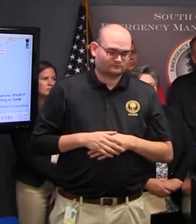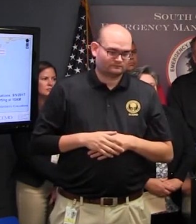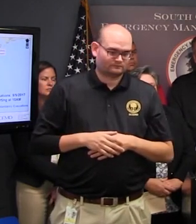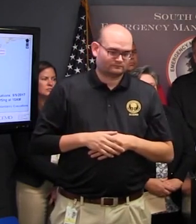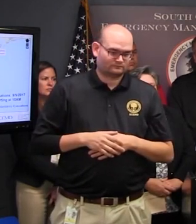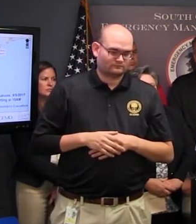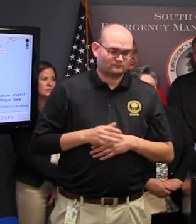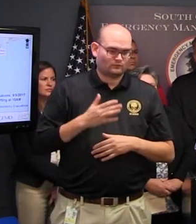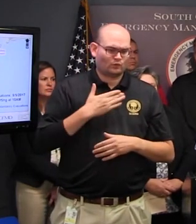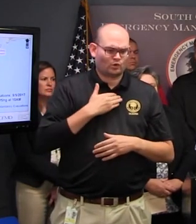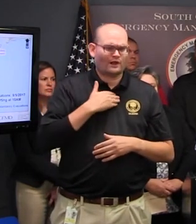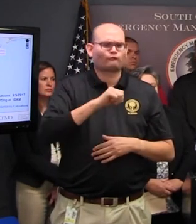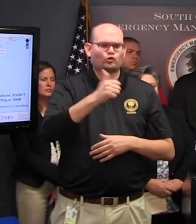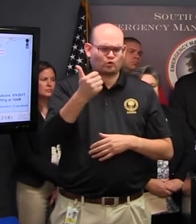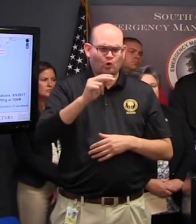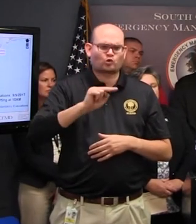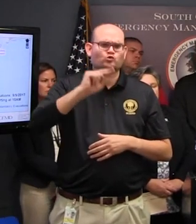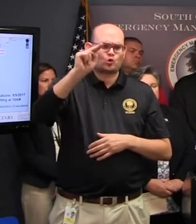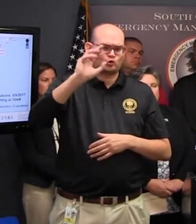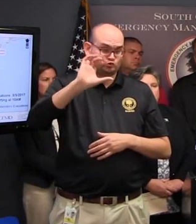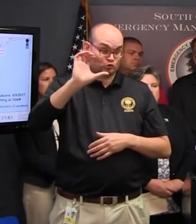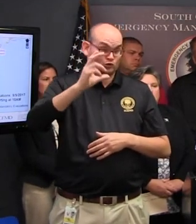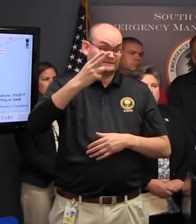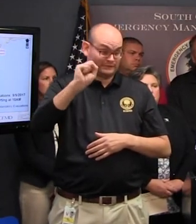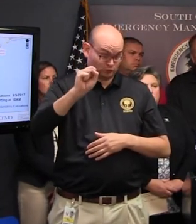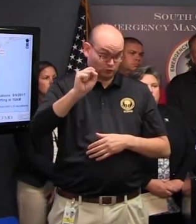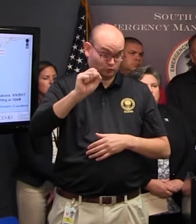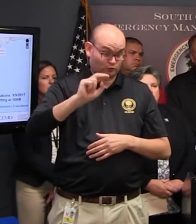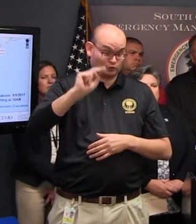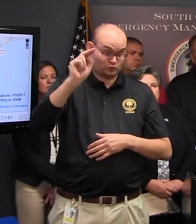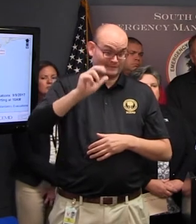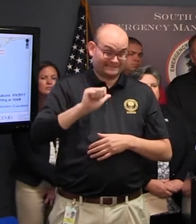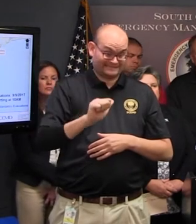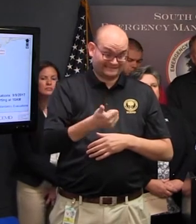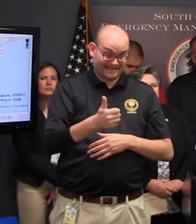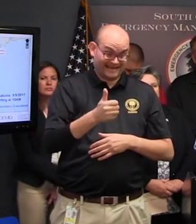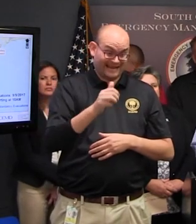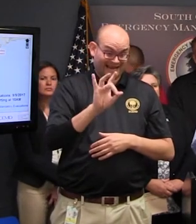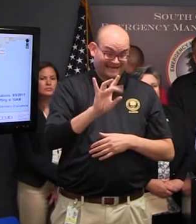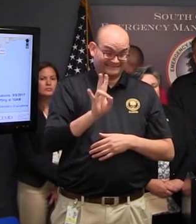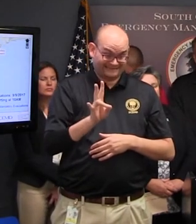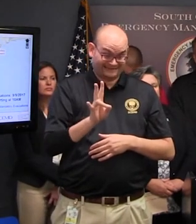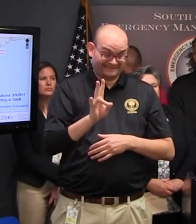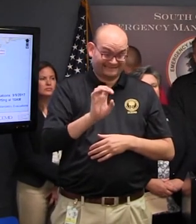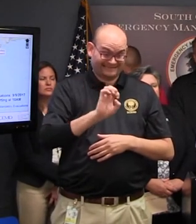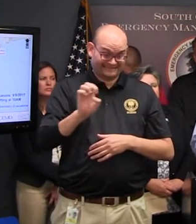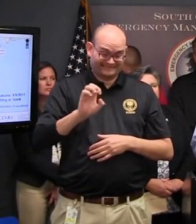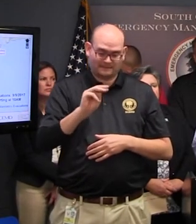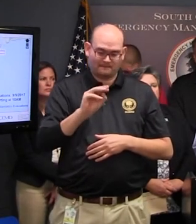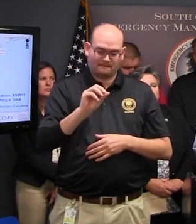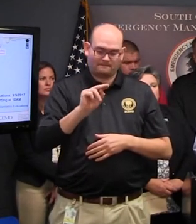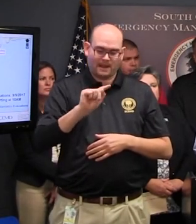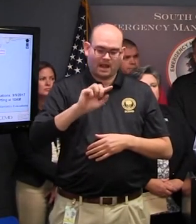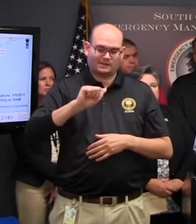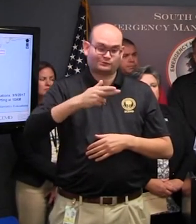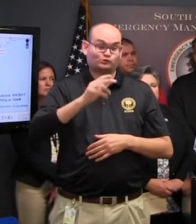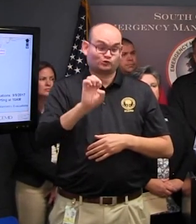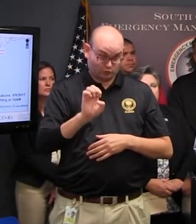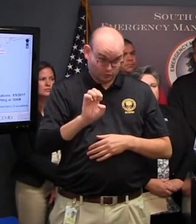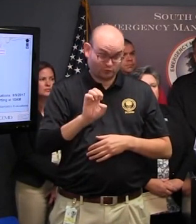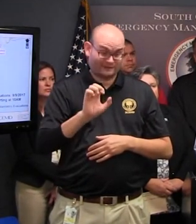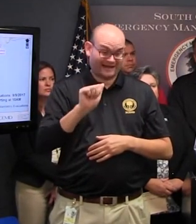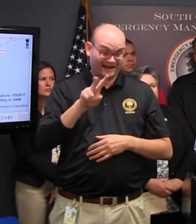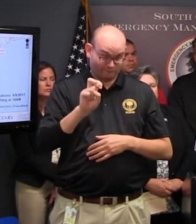Charleston High School located at 1087 East Montague Avenue in North Charleston and also